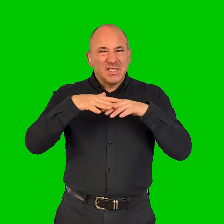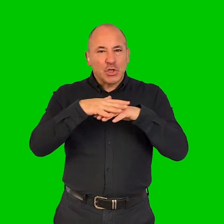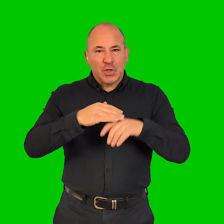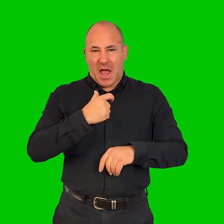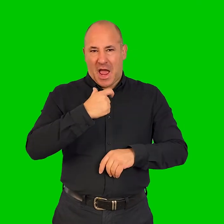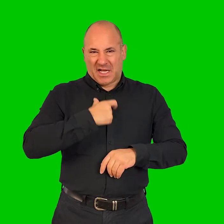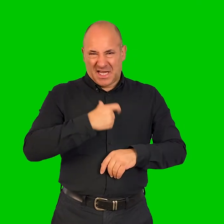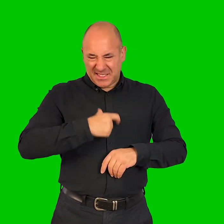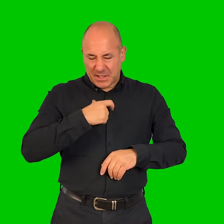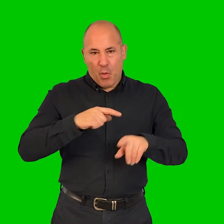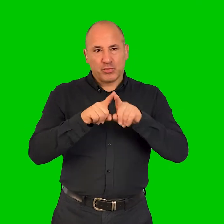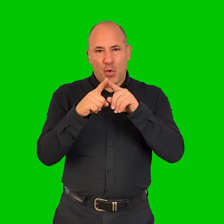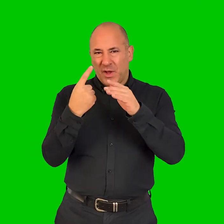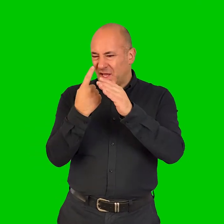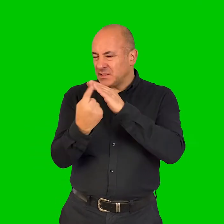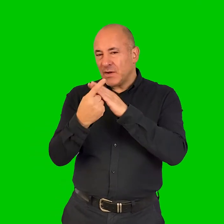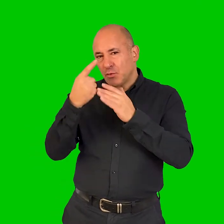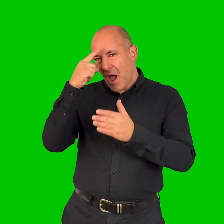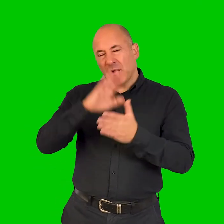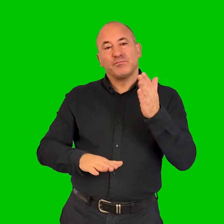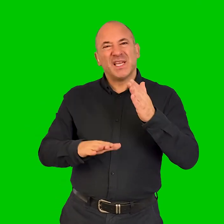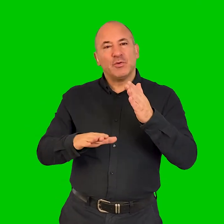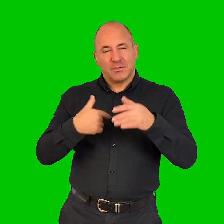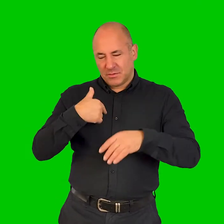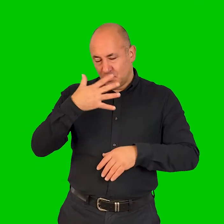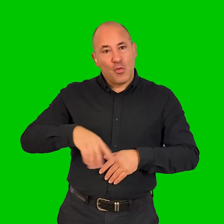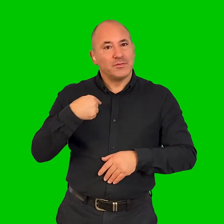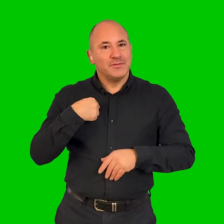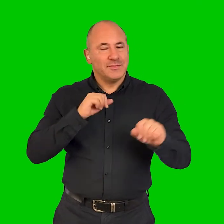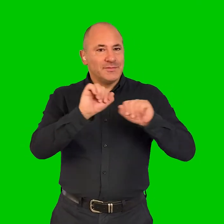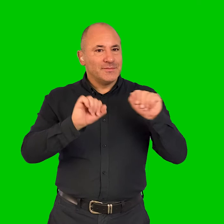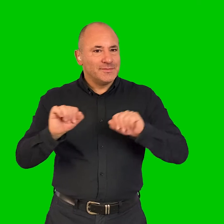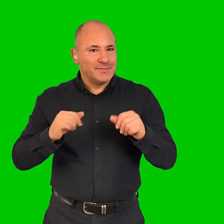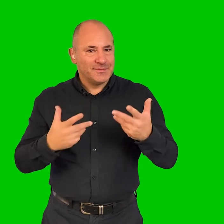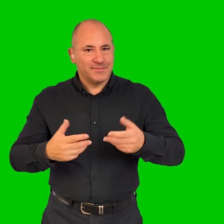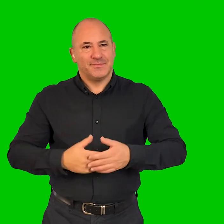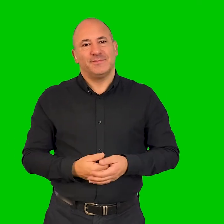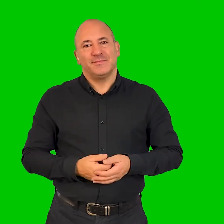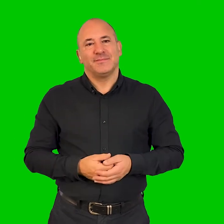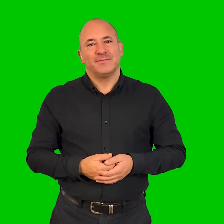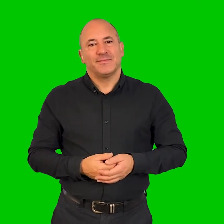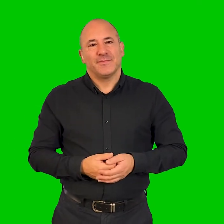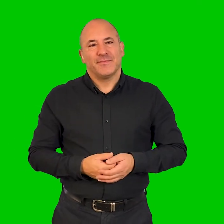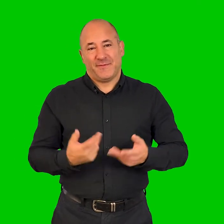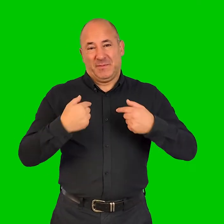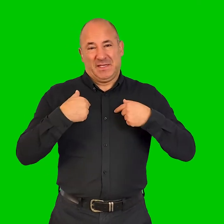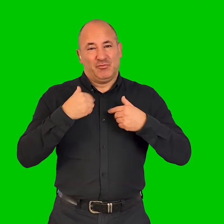kind of, my work is about that, intersecting identities on those individual experiences. And for me, it's always